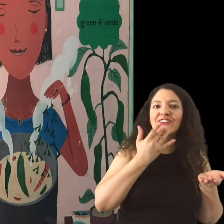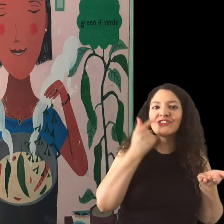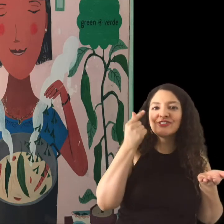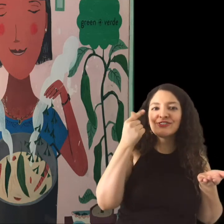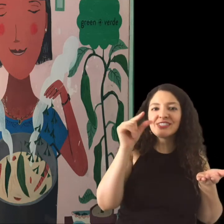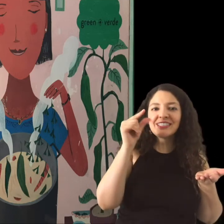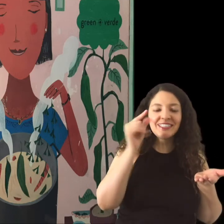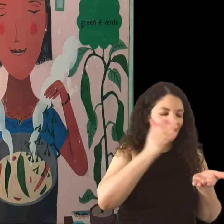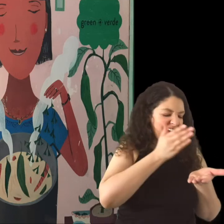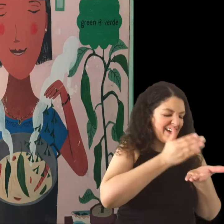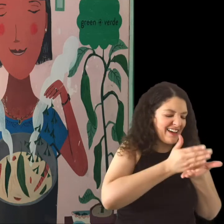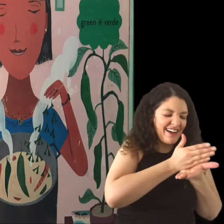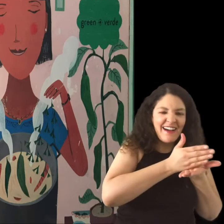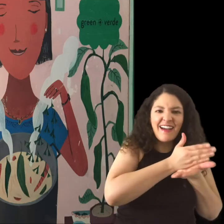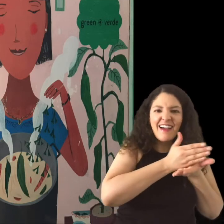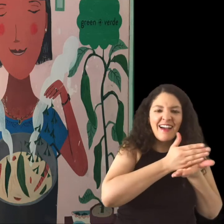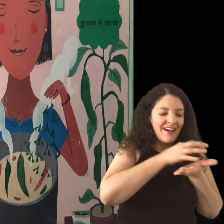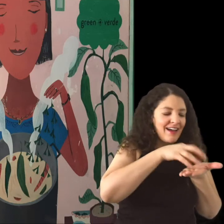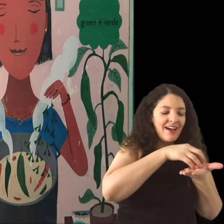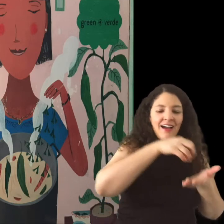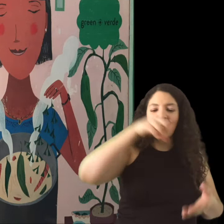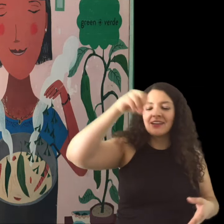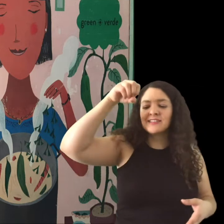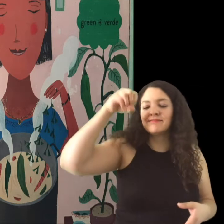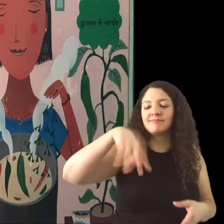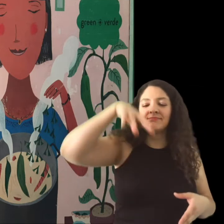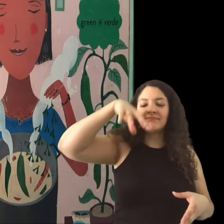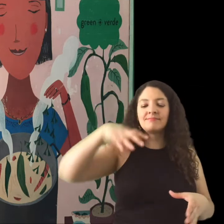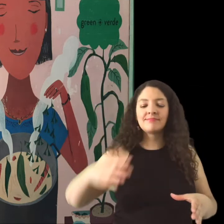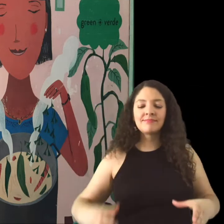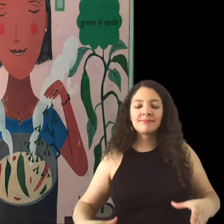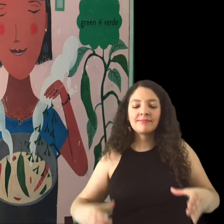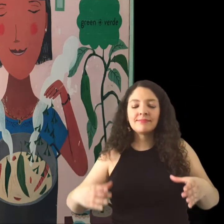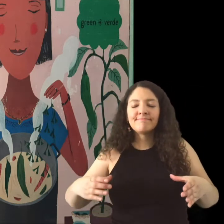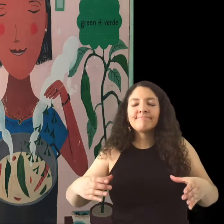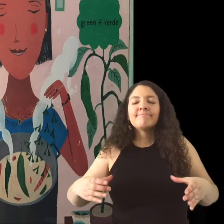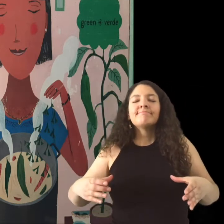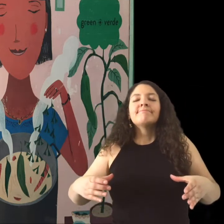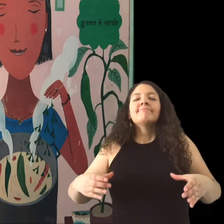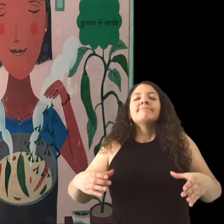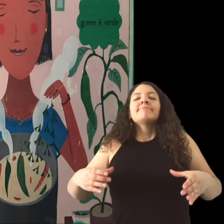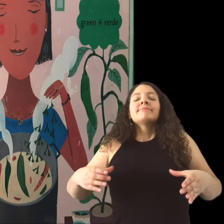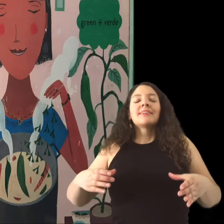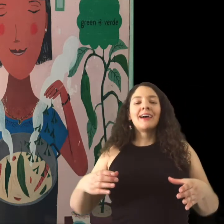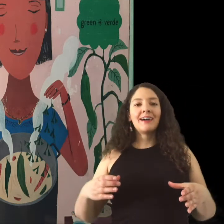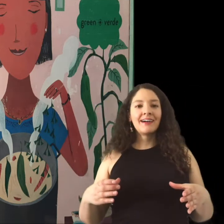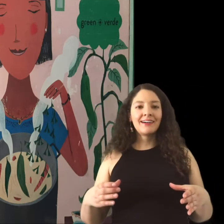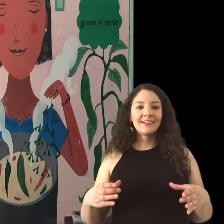DIE